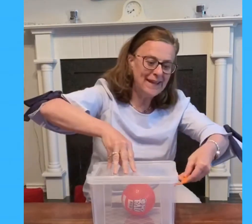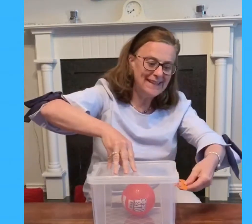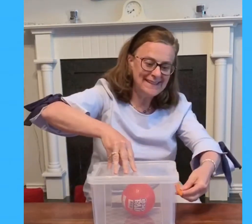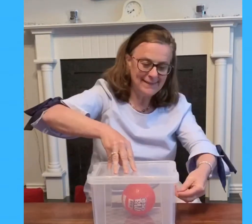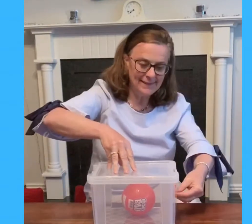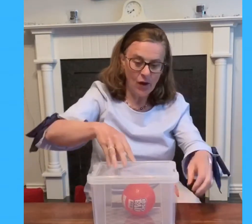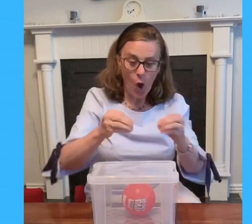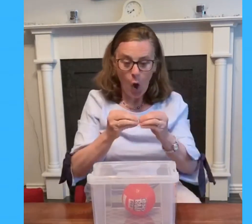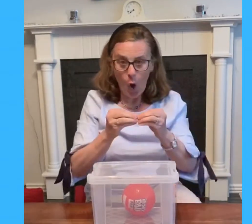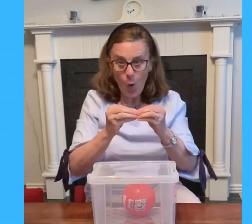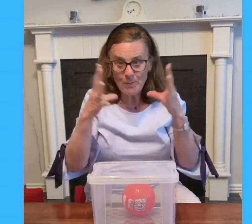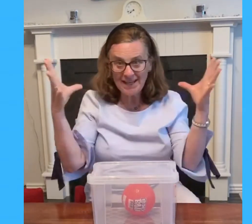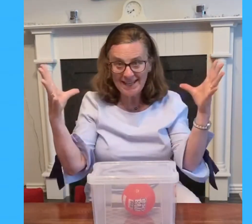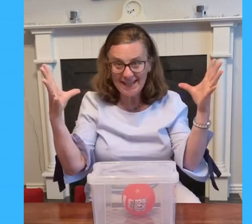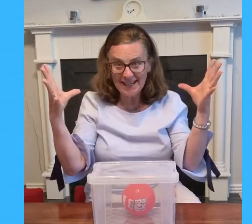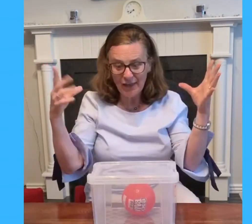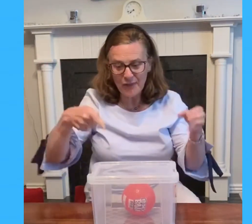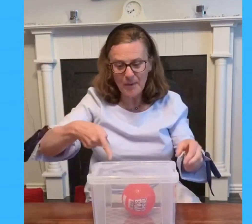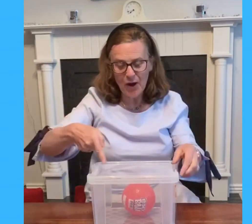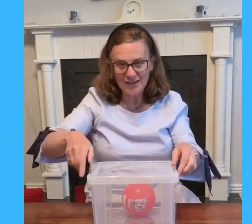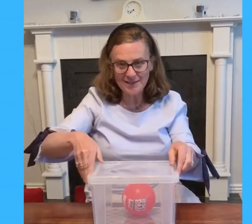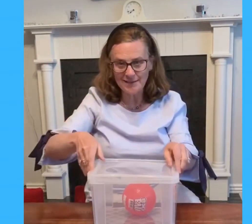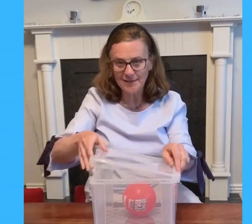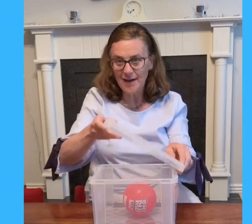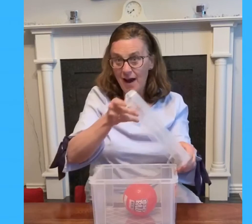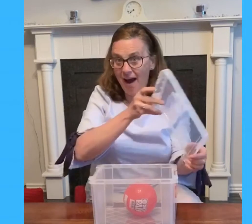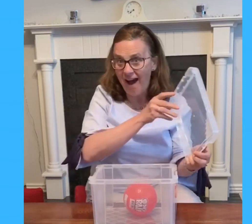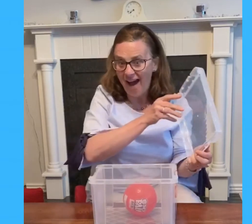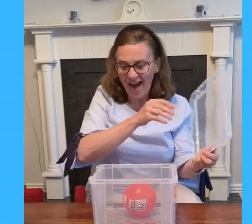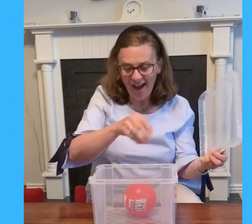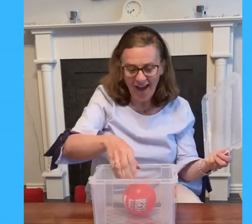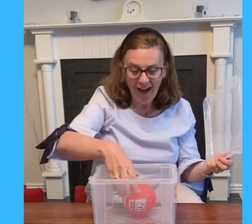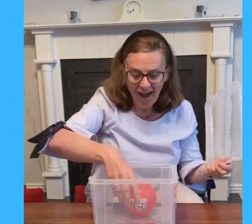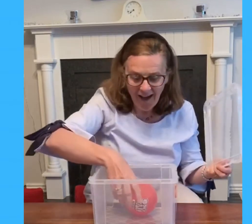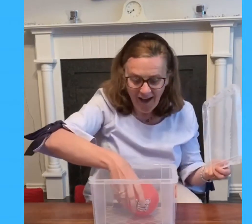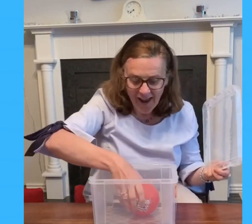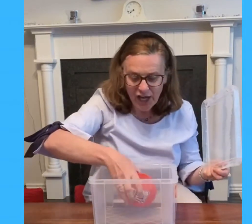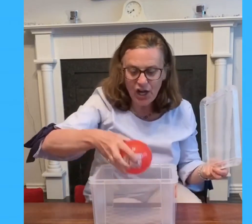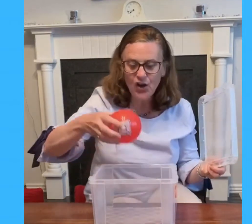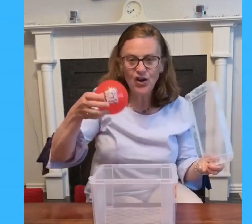open open the box look